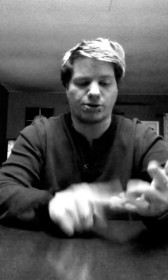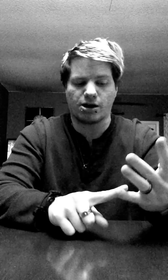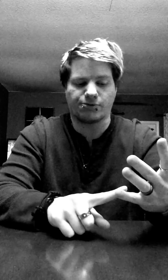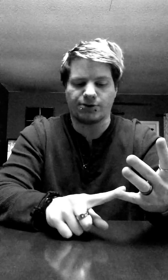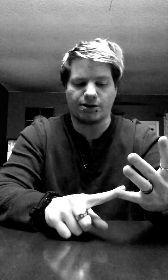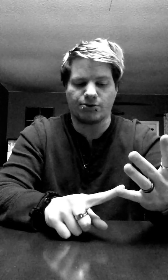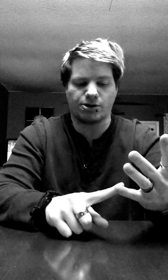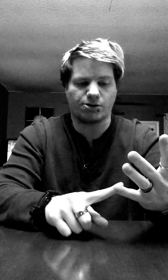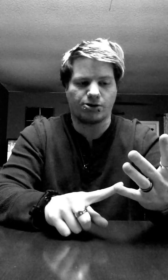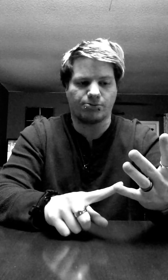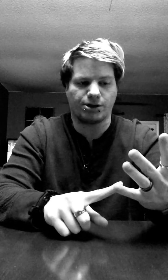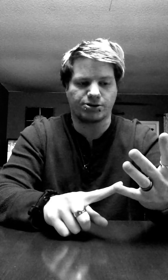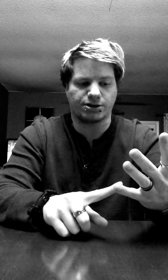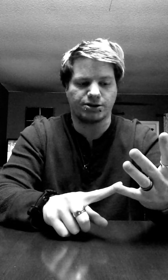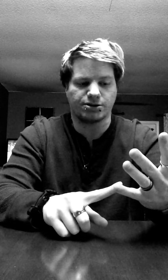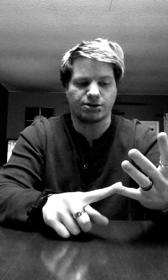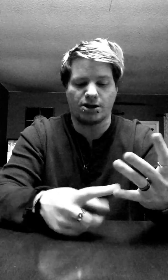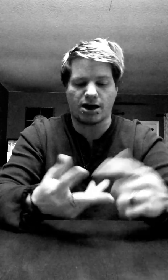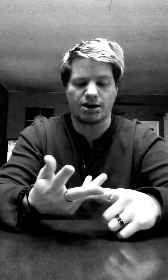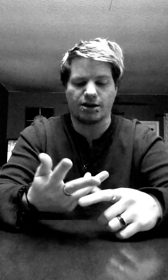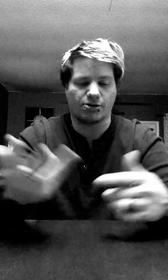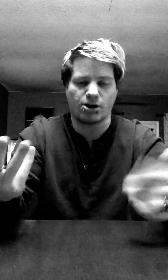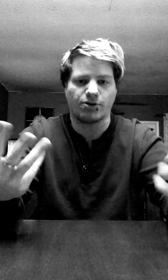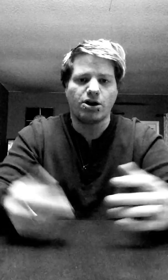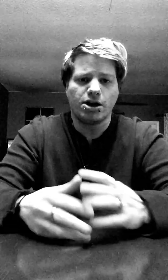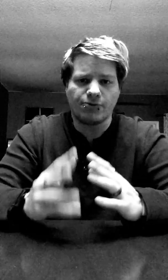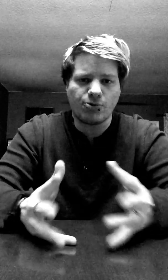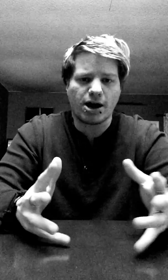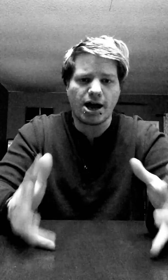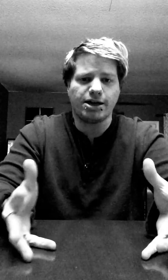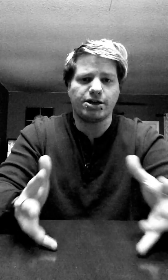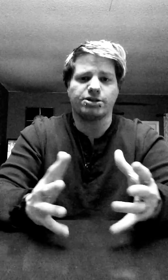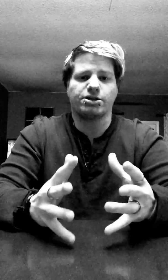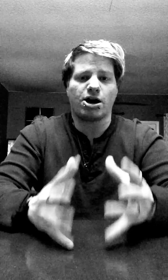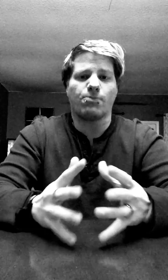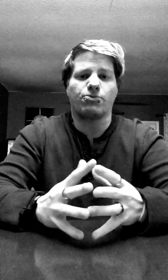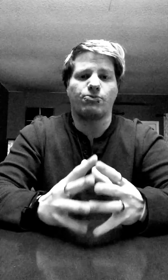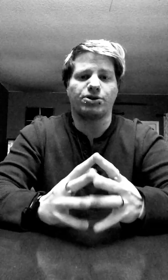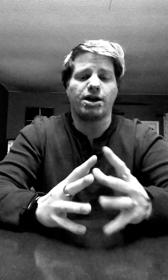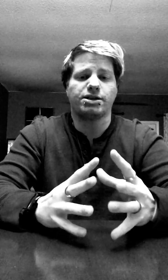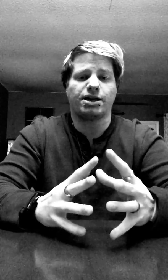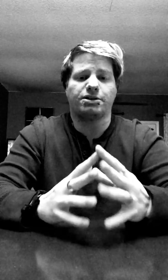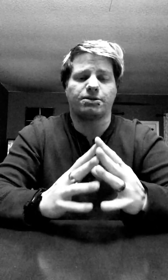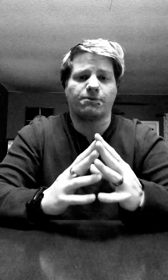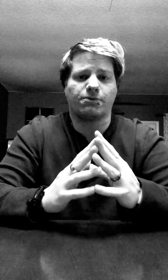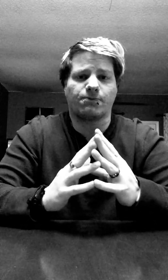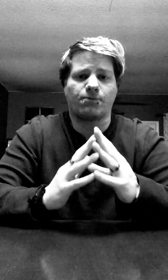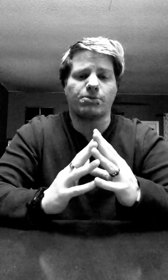pornography, what are other major sins. Lying, whatever. If you want any help with any sin from